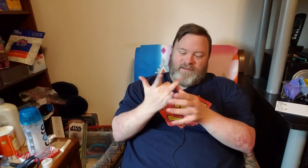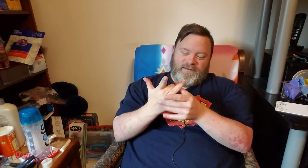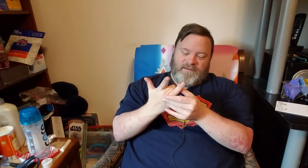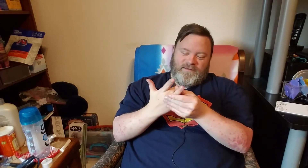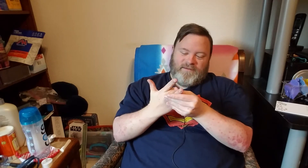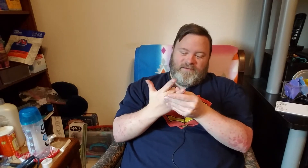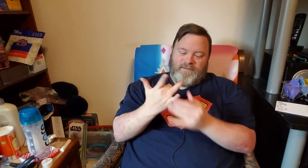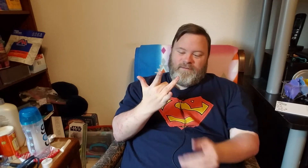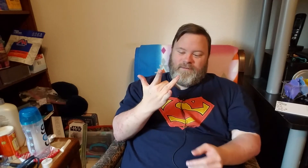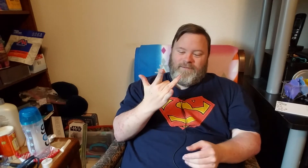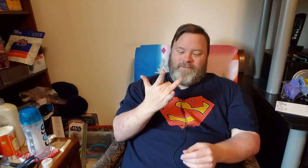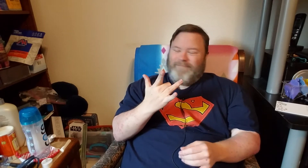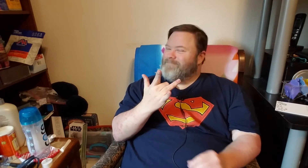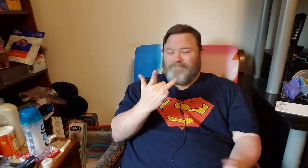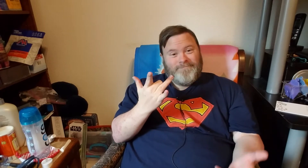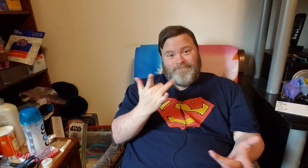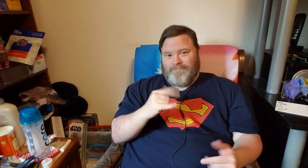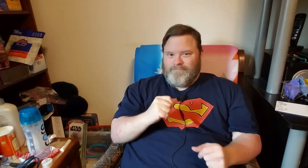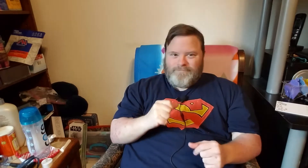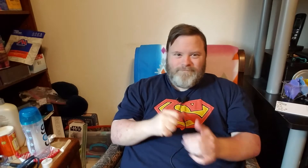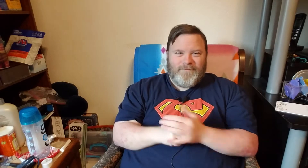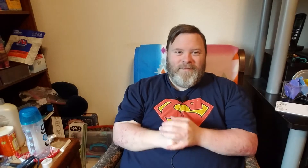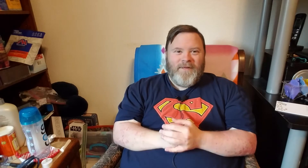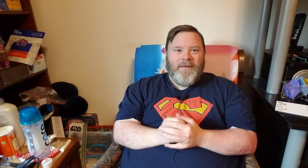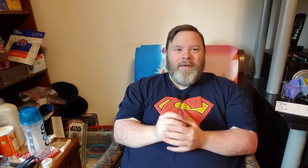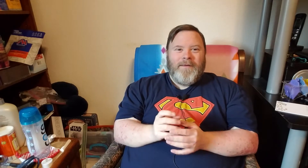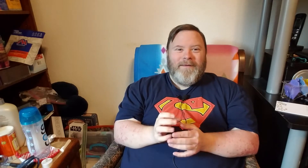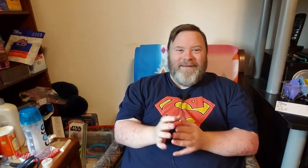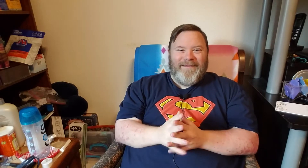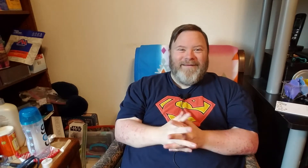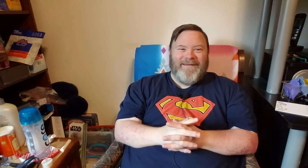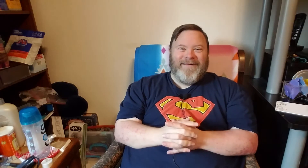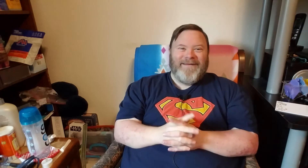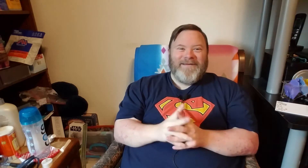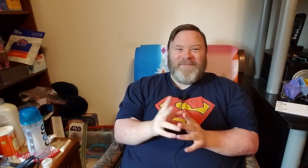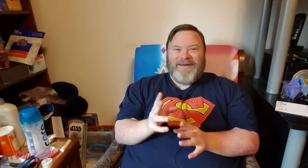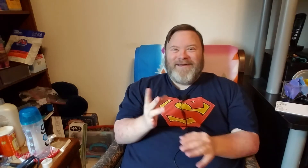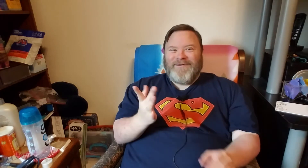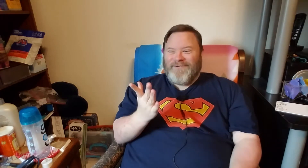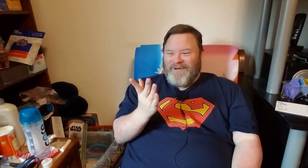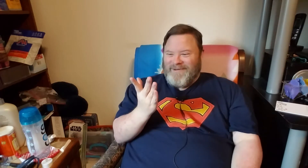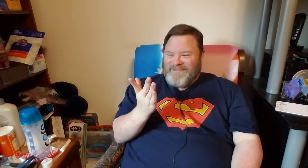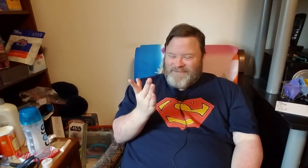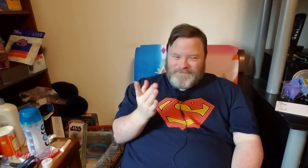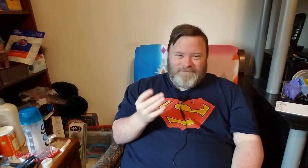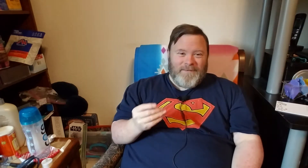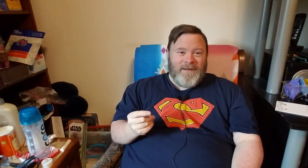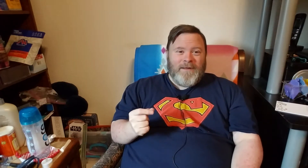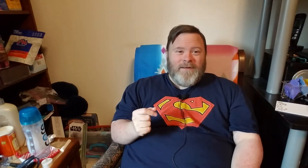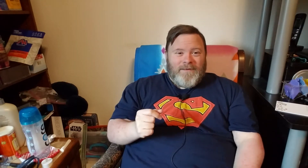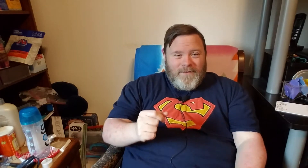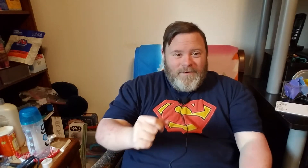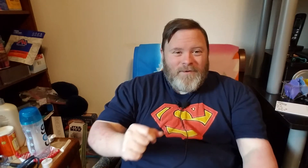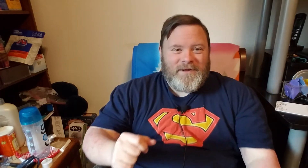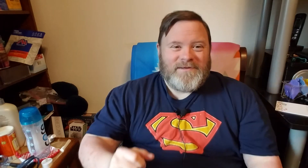but anyways we say